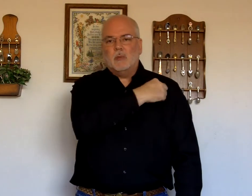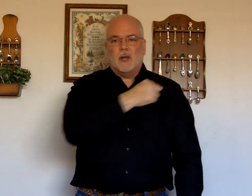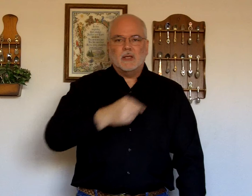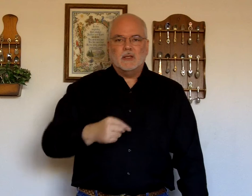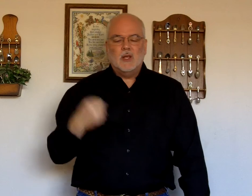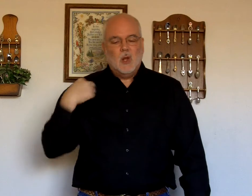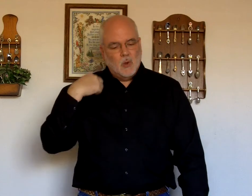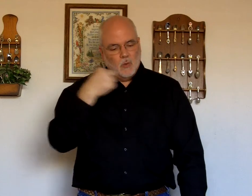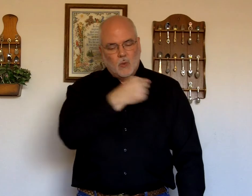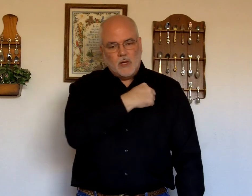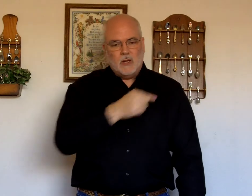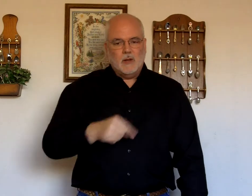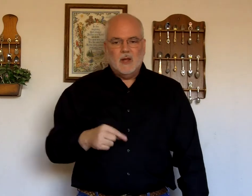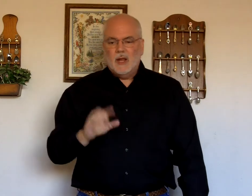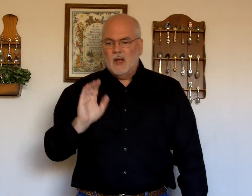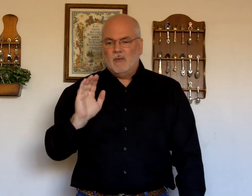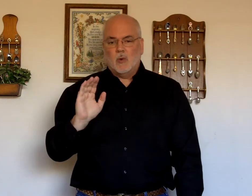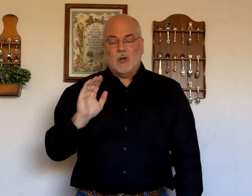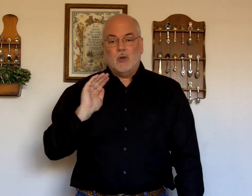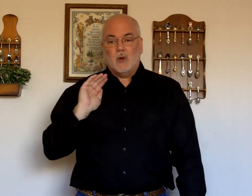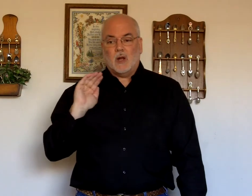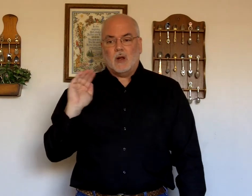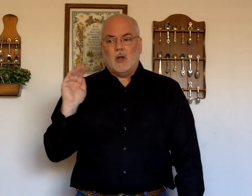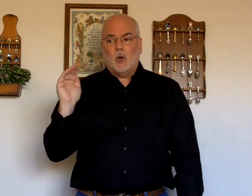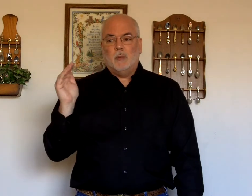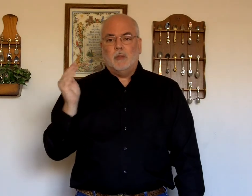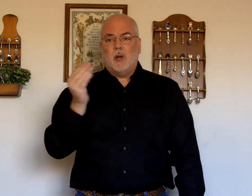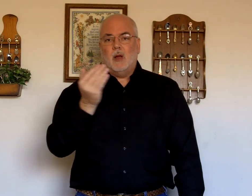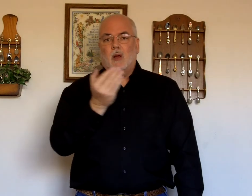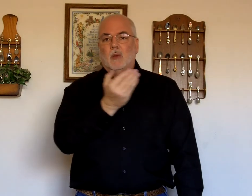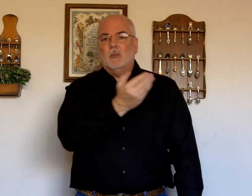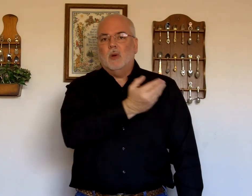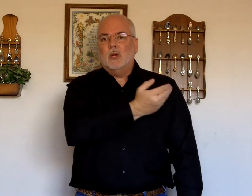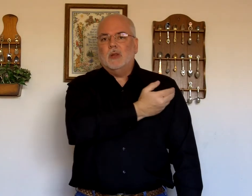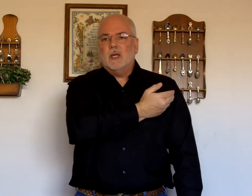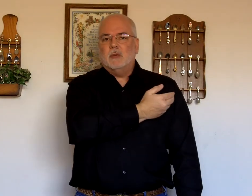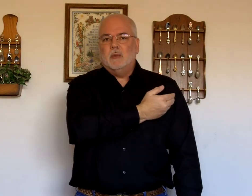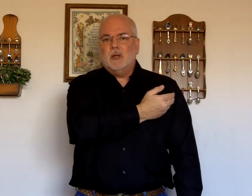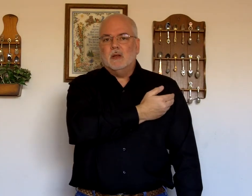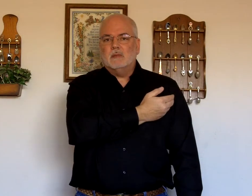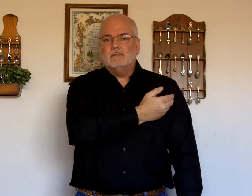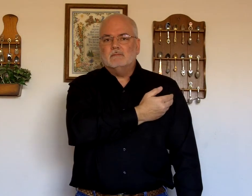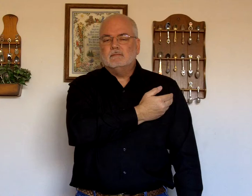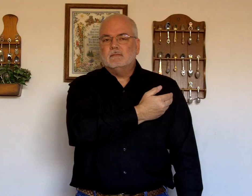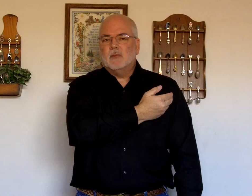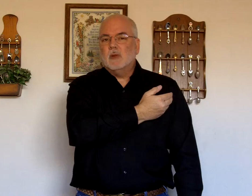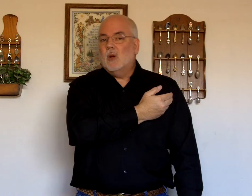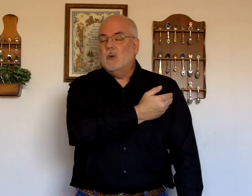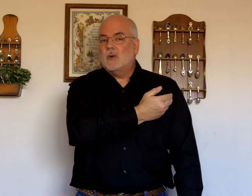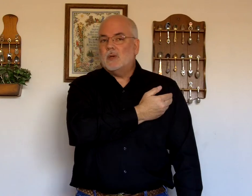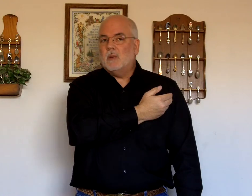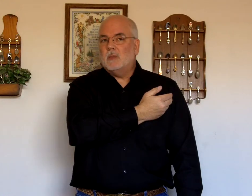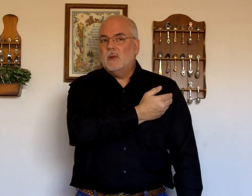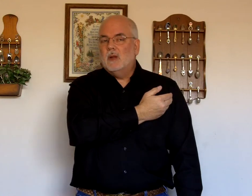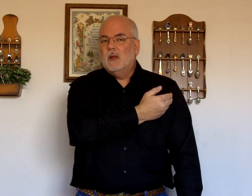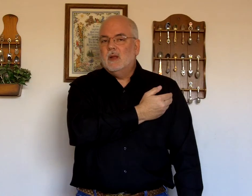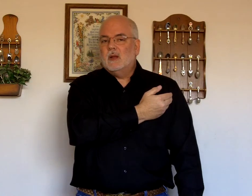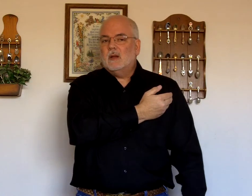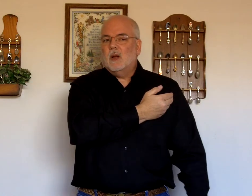places. We. If you were to do. An open palm. What do you think it would be? Ownership. Not